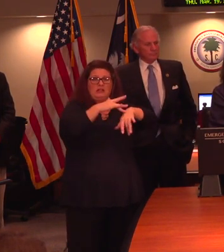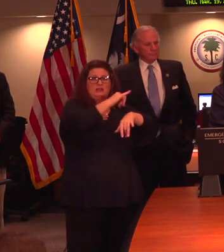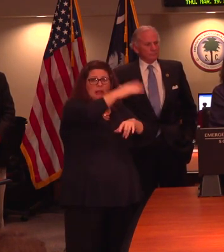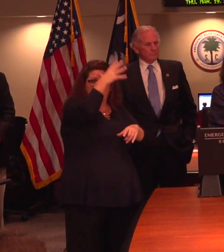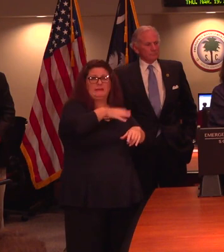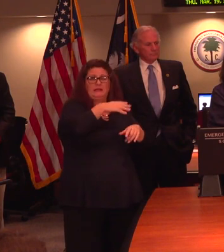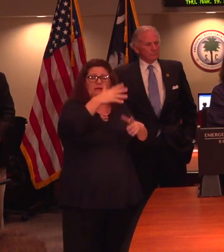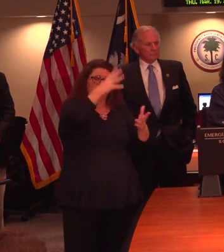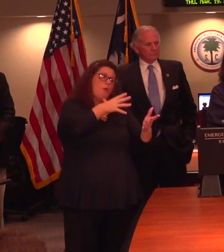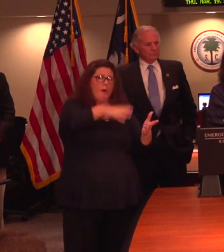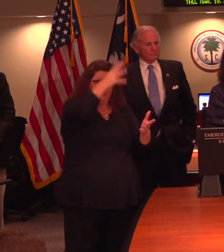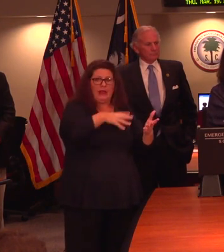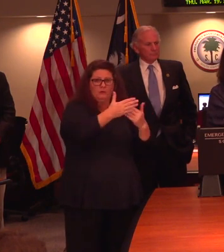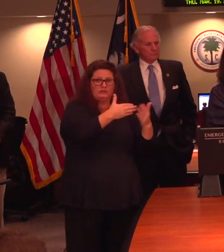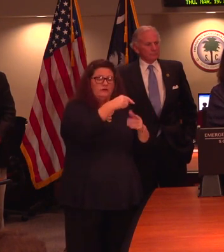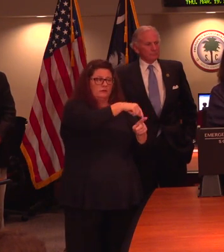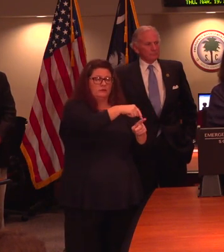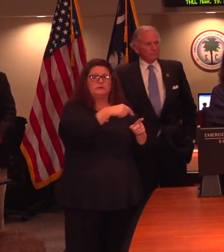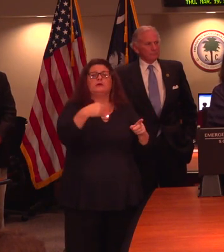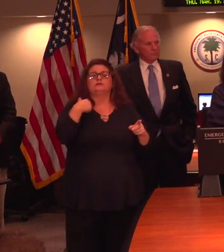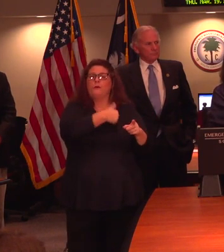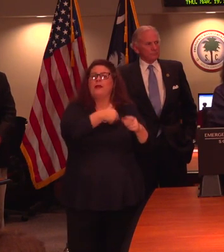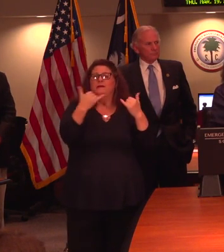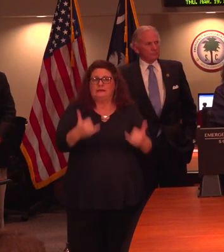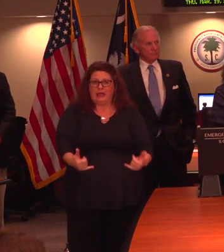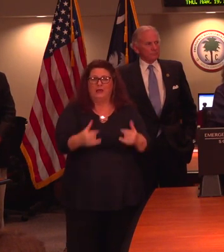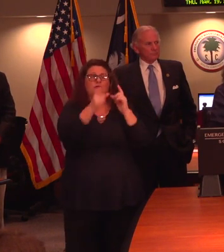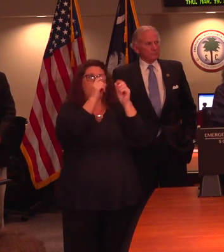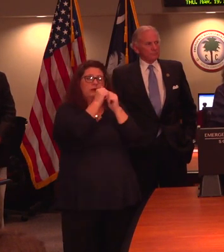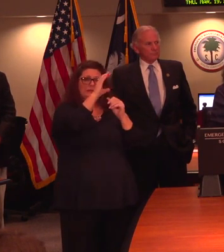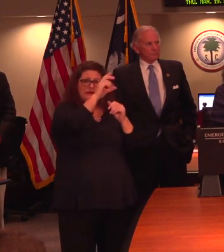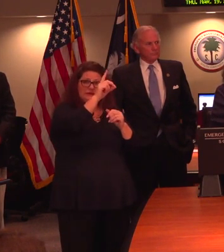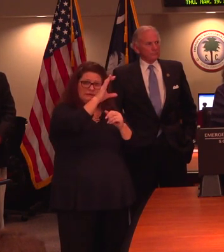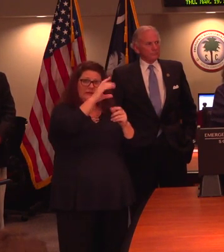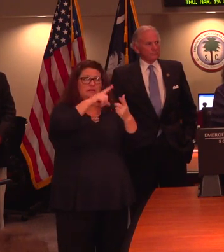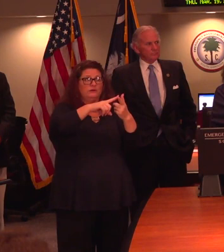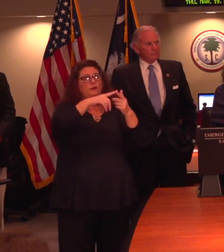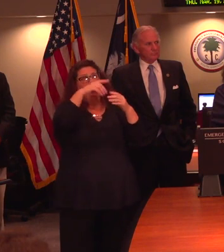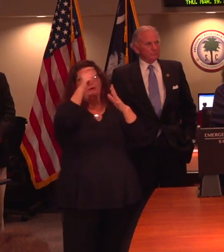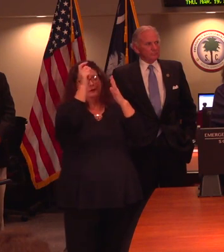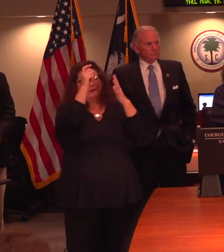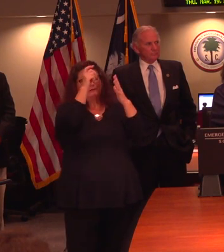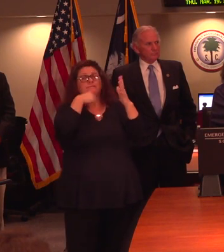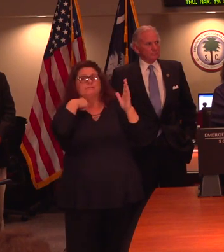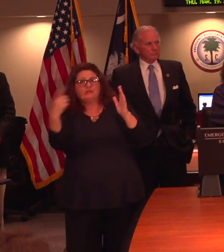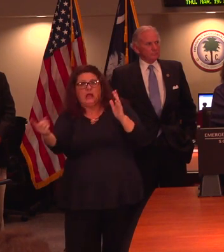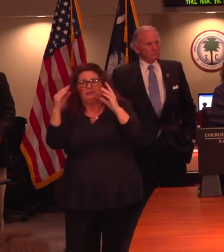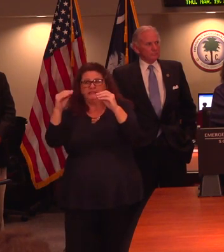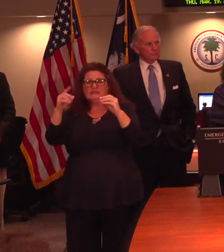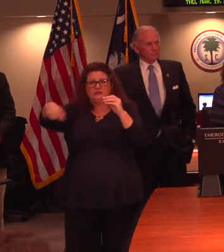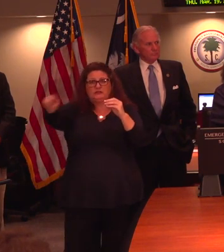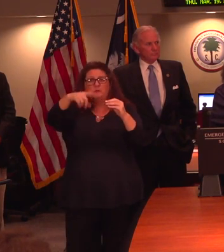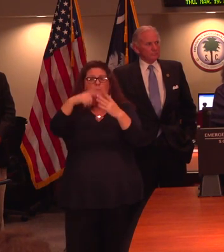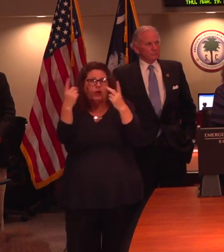we are working with the health care facility to provide infection control recommendations. We are taking measures to isolate individuals